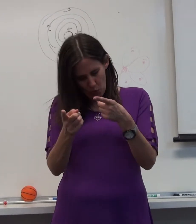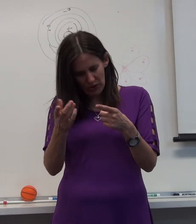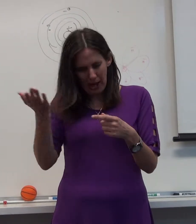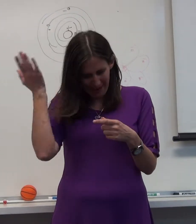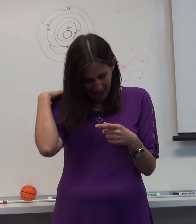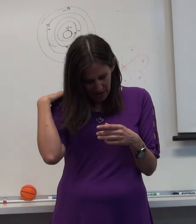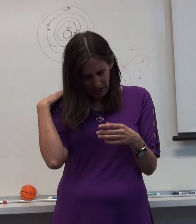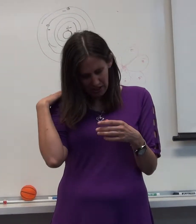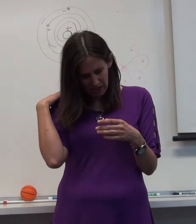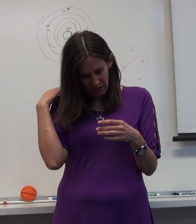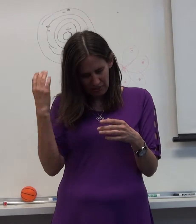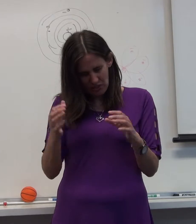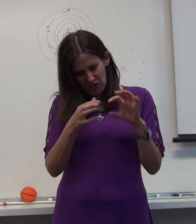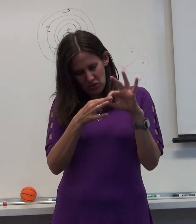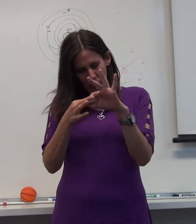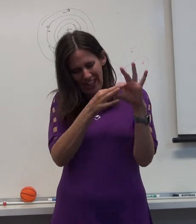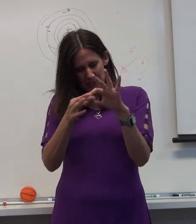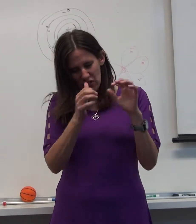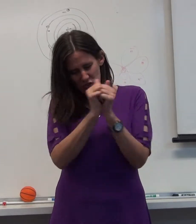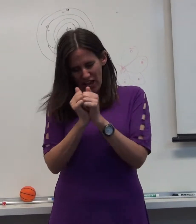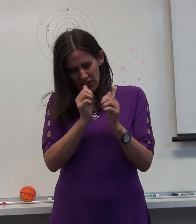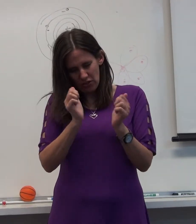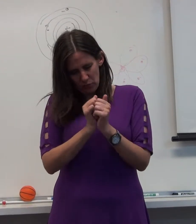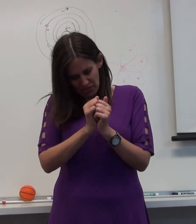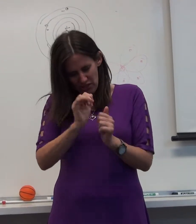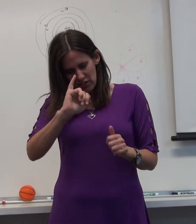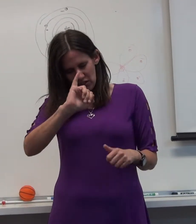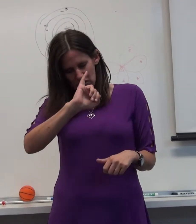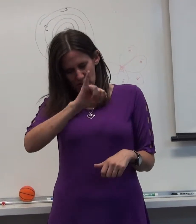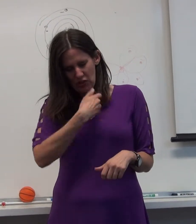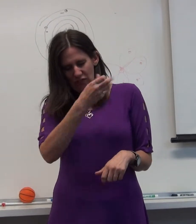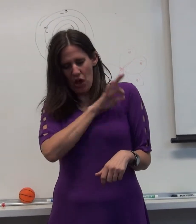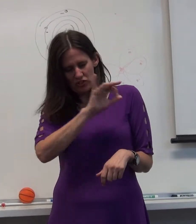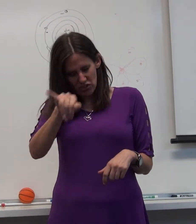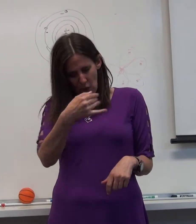relationship together with Jonathan Frost.